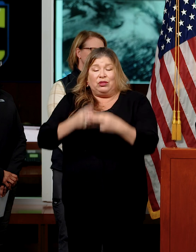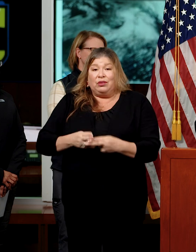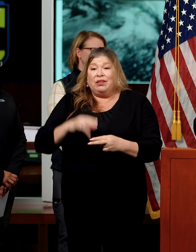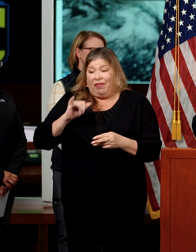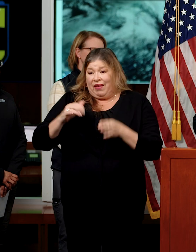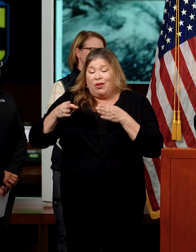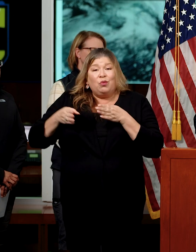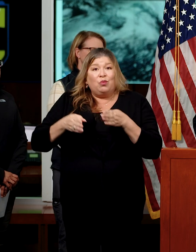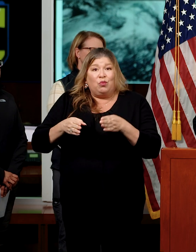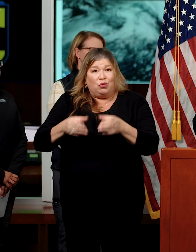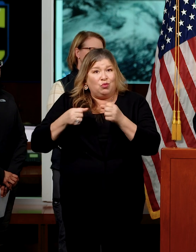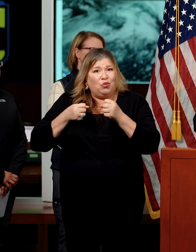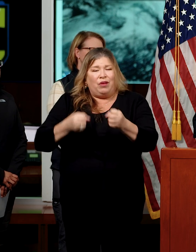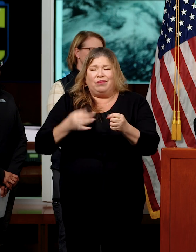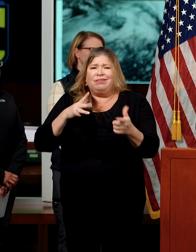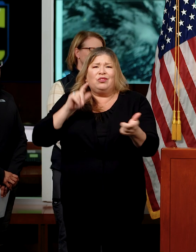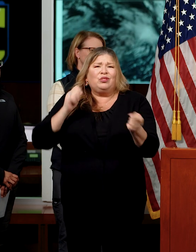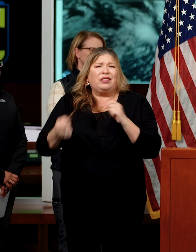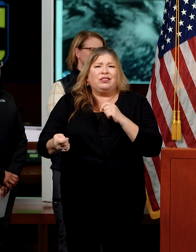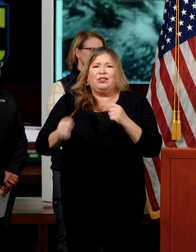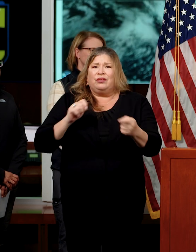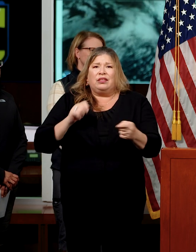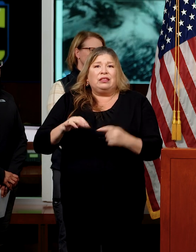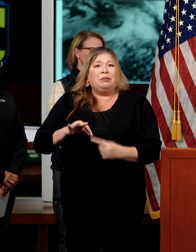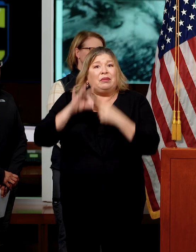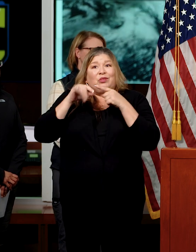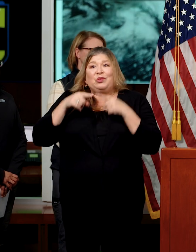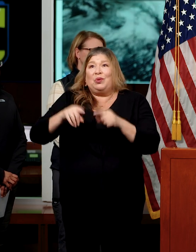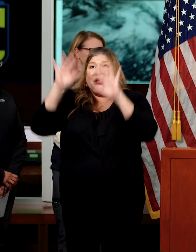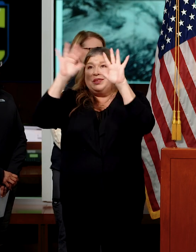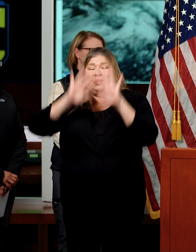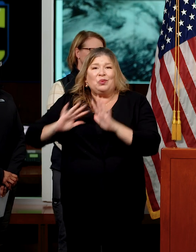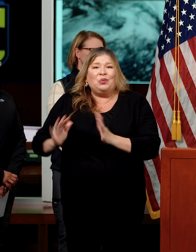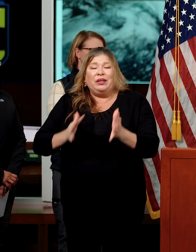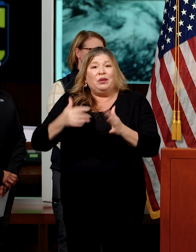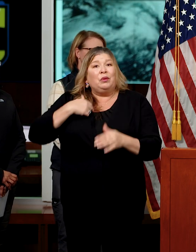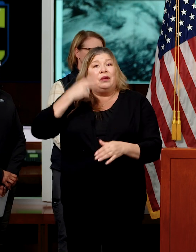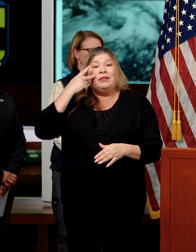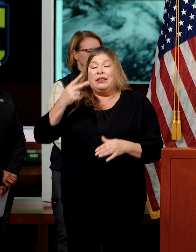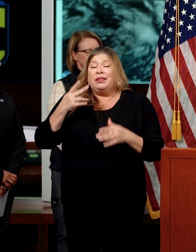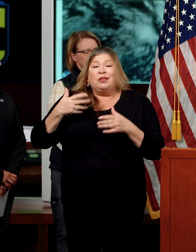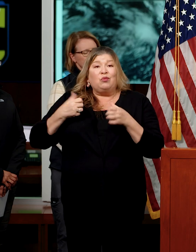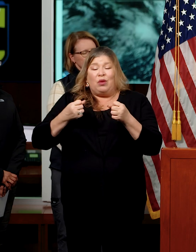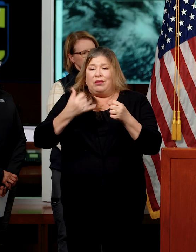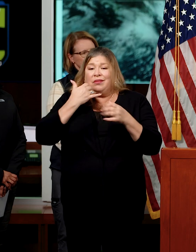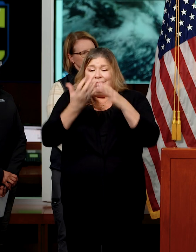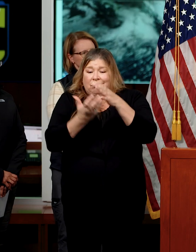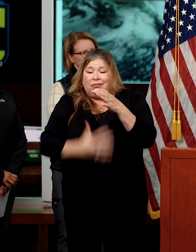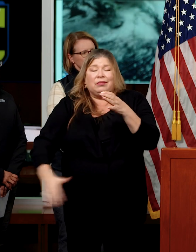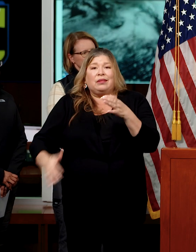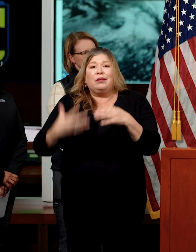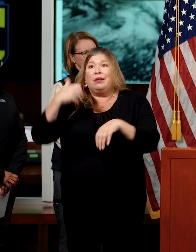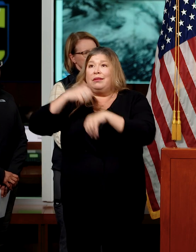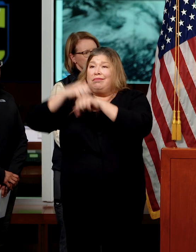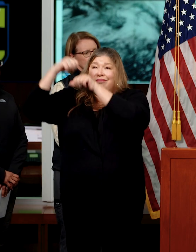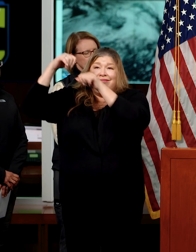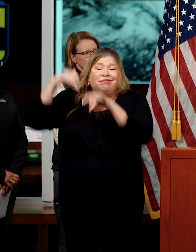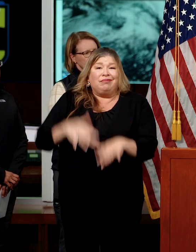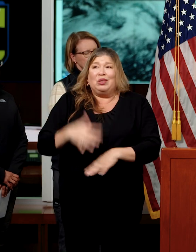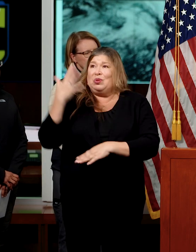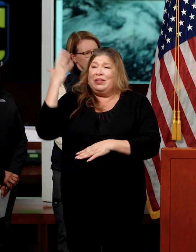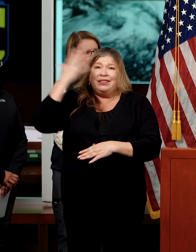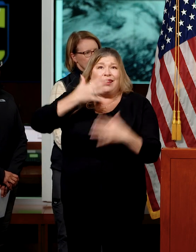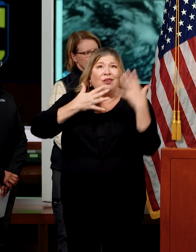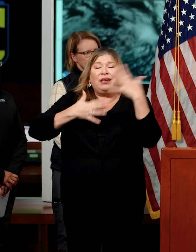always changing, especially in these storm conditions. We've seen large sinkholes. We've had mudslides, rock slides, trees